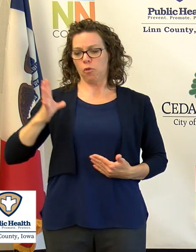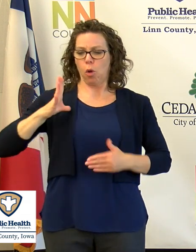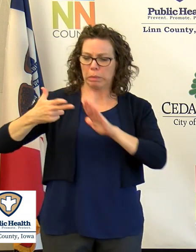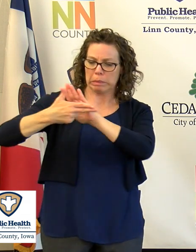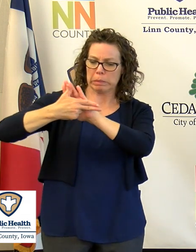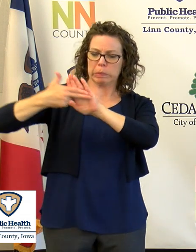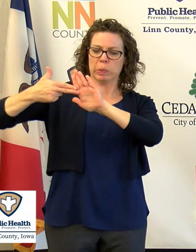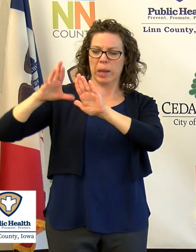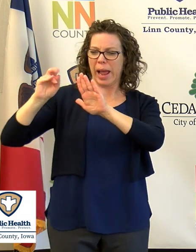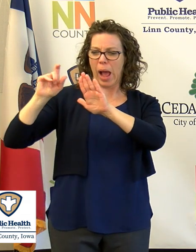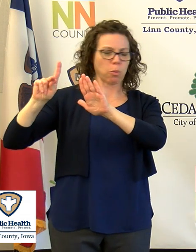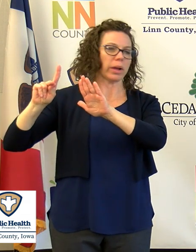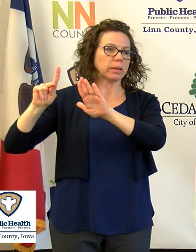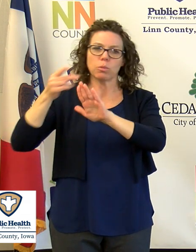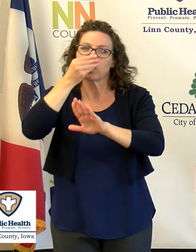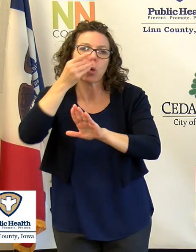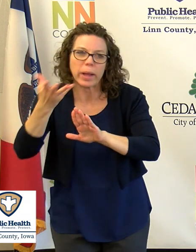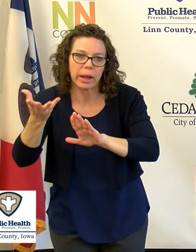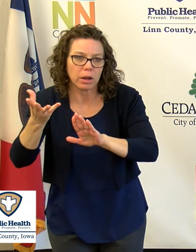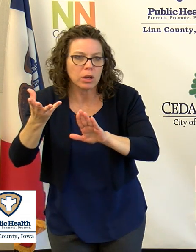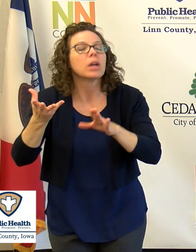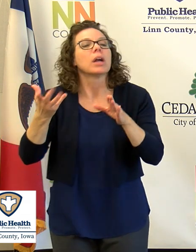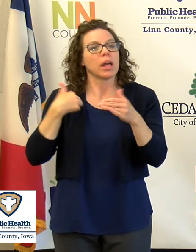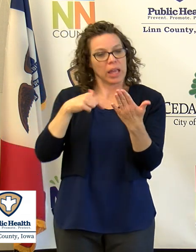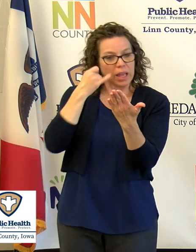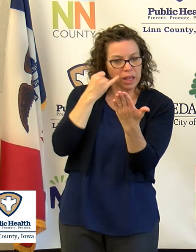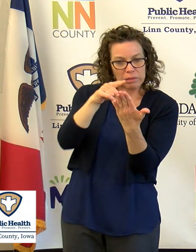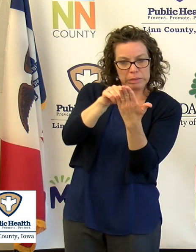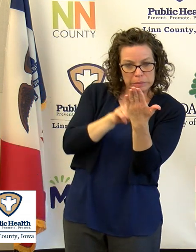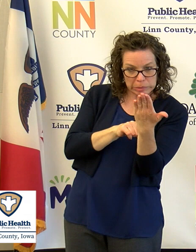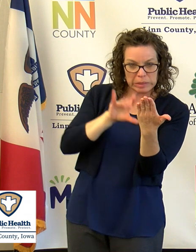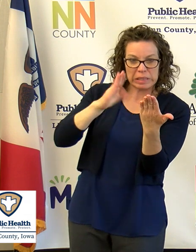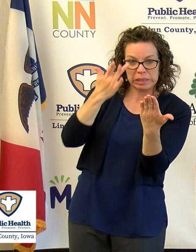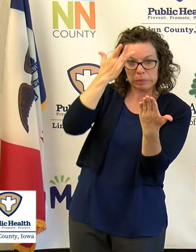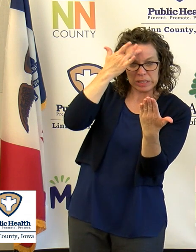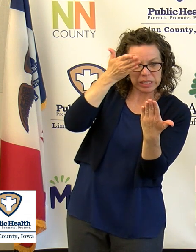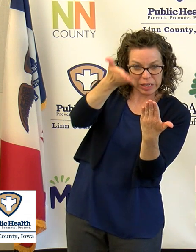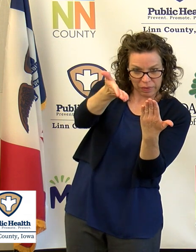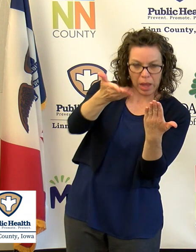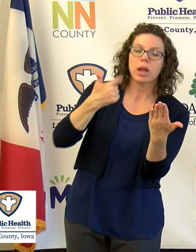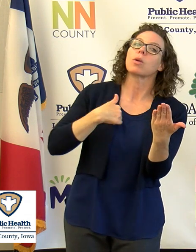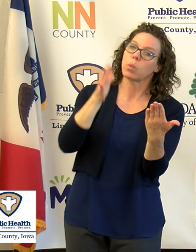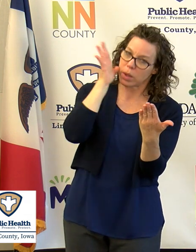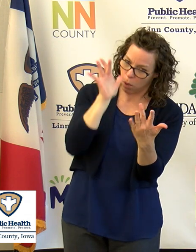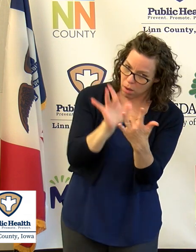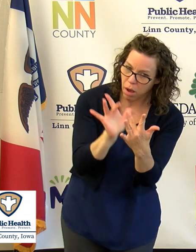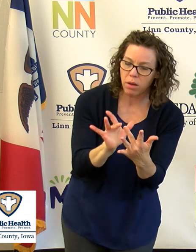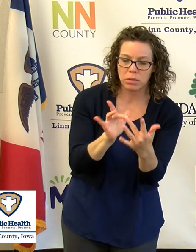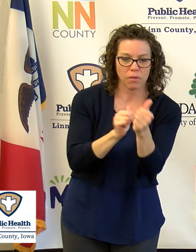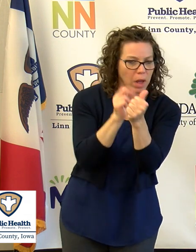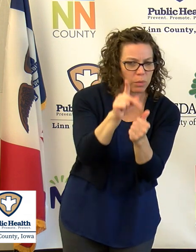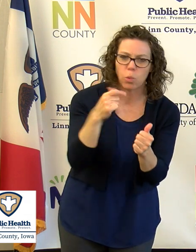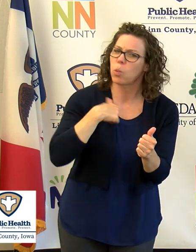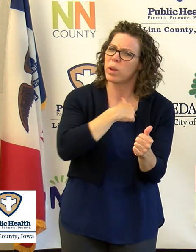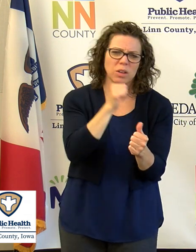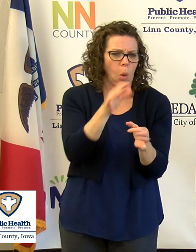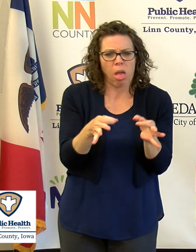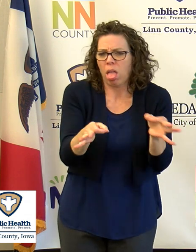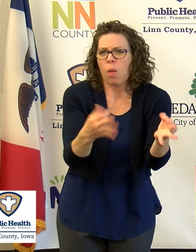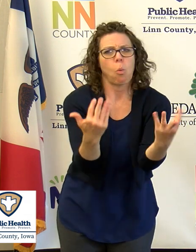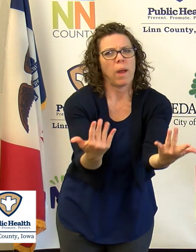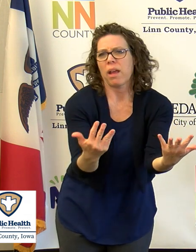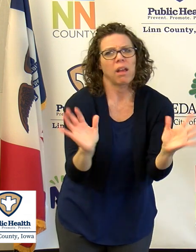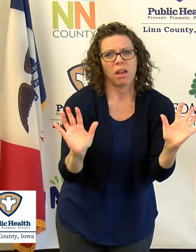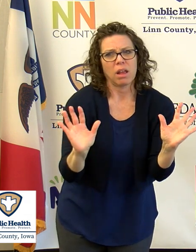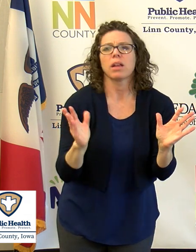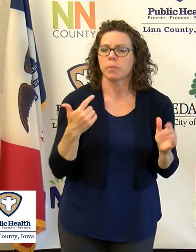we start contacting that facility immediately and start to work with them and address the issues that they're seeing. We don't want to wait until a facility meets that